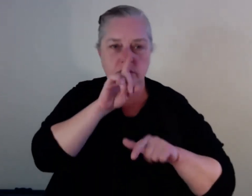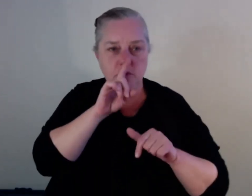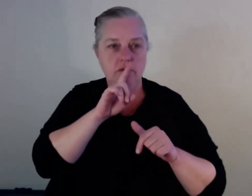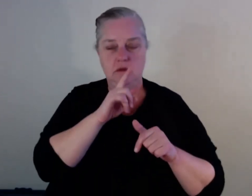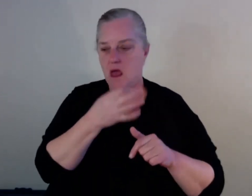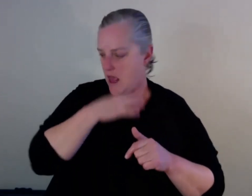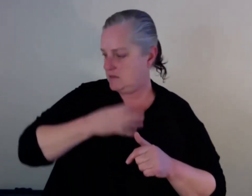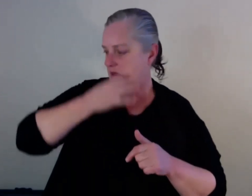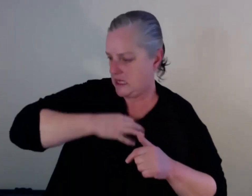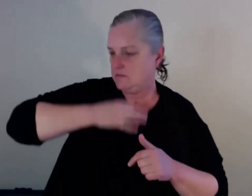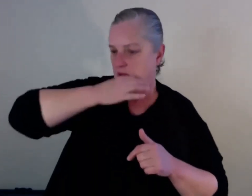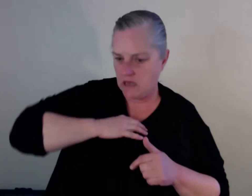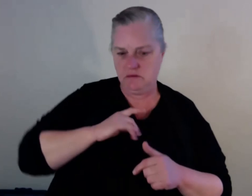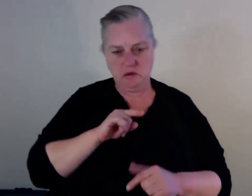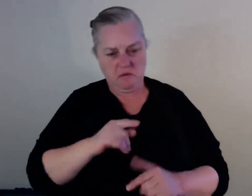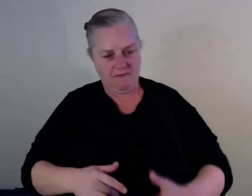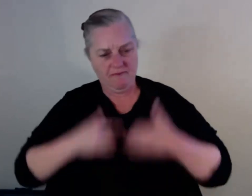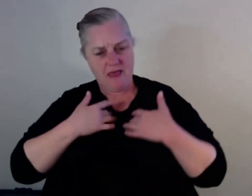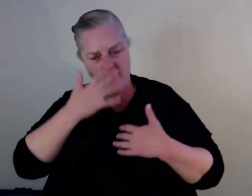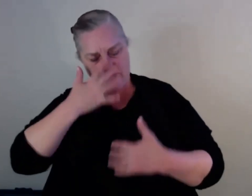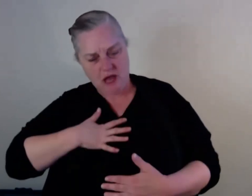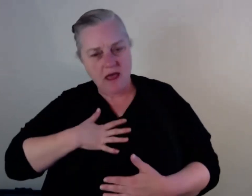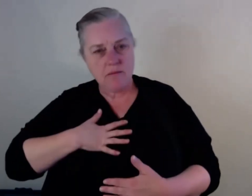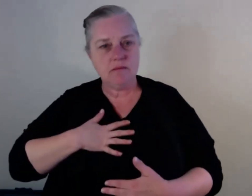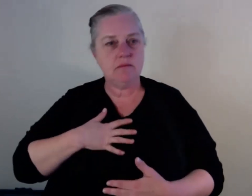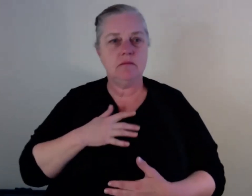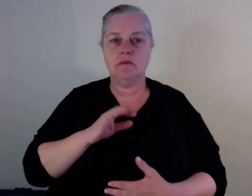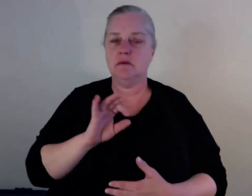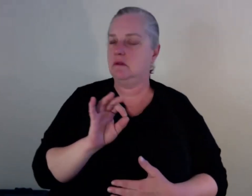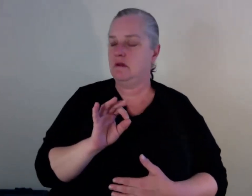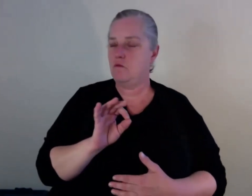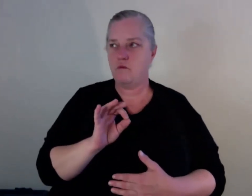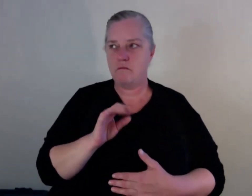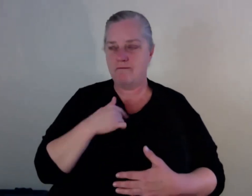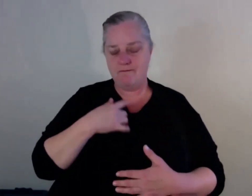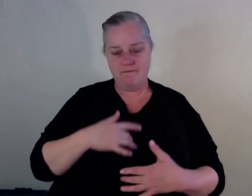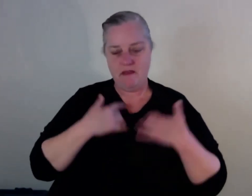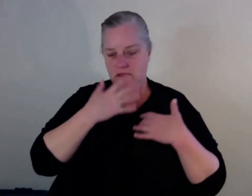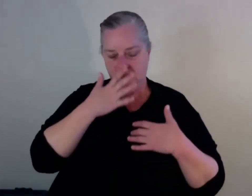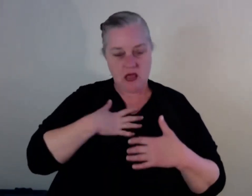rewarded from God. If I helped a lot of people and I'll always help people, we should have more